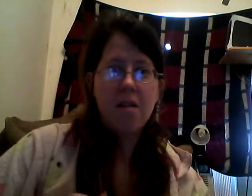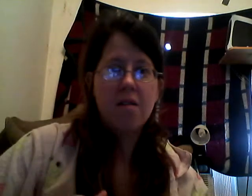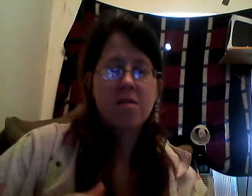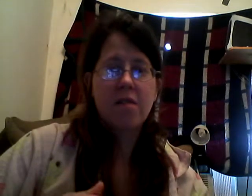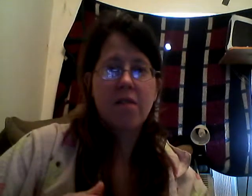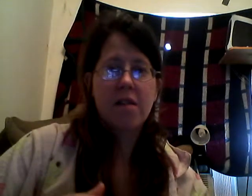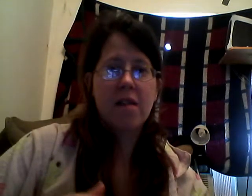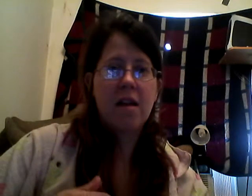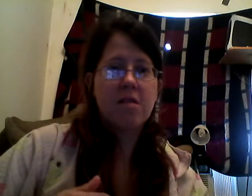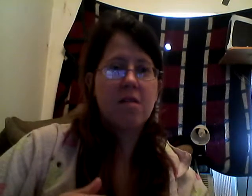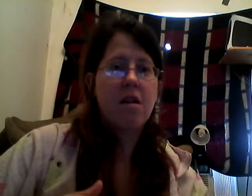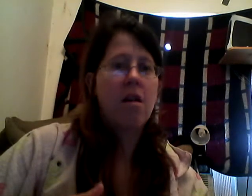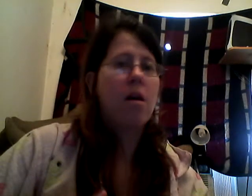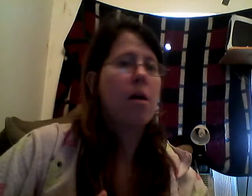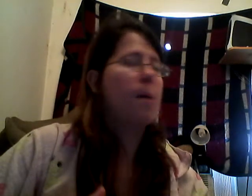stuff like that. Um,